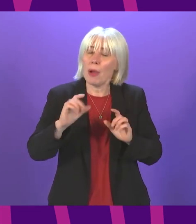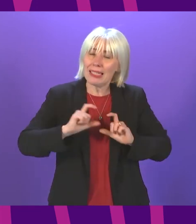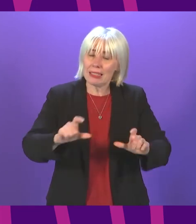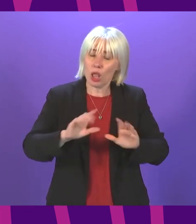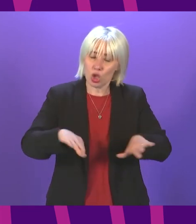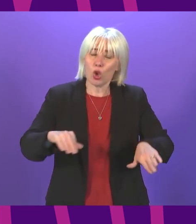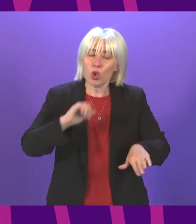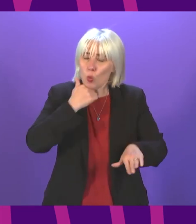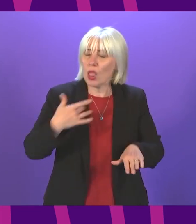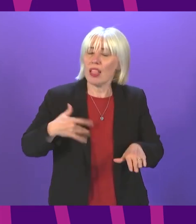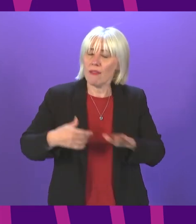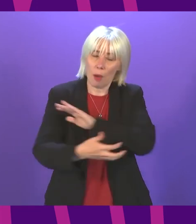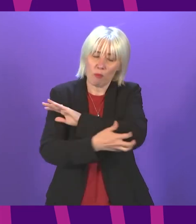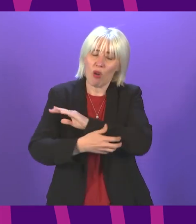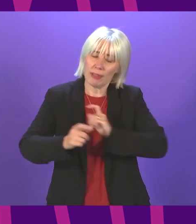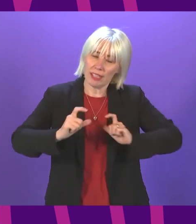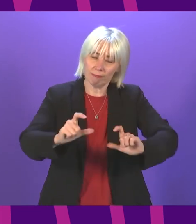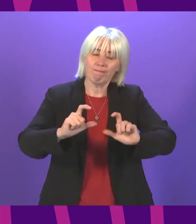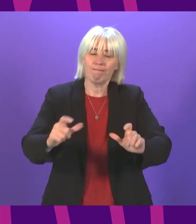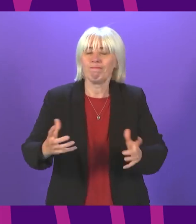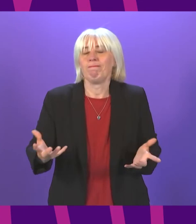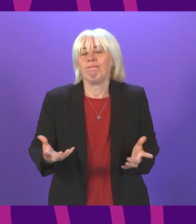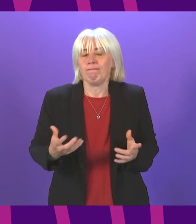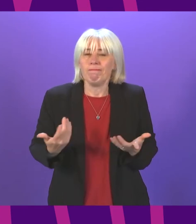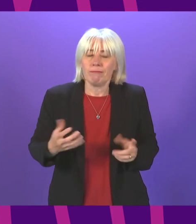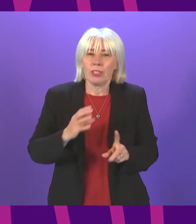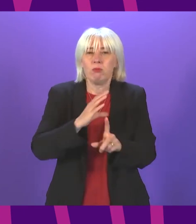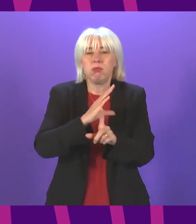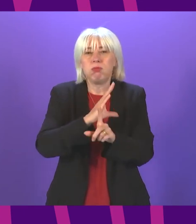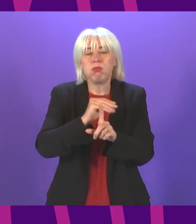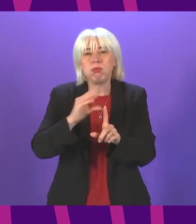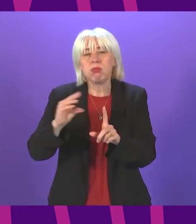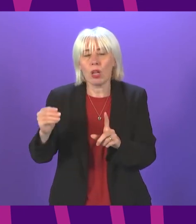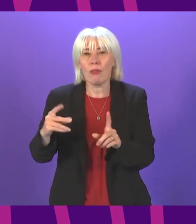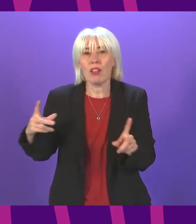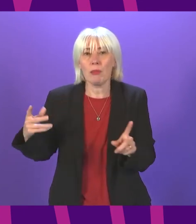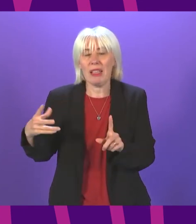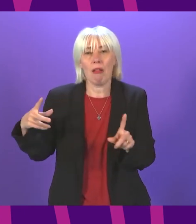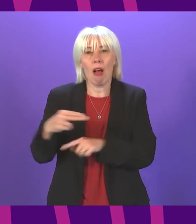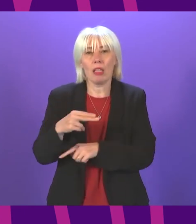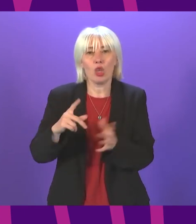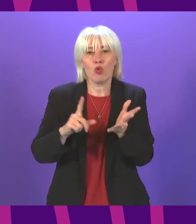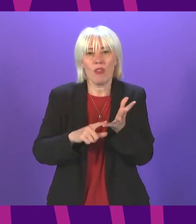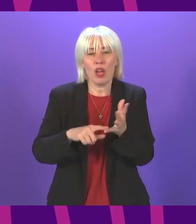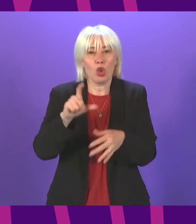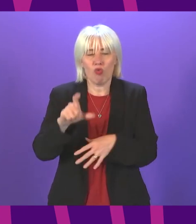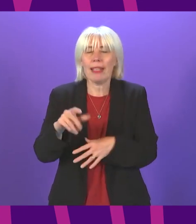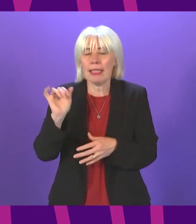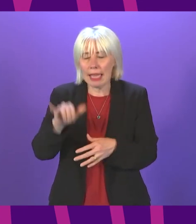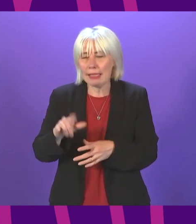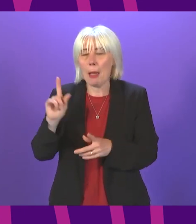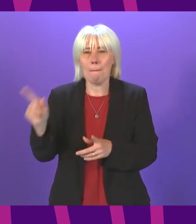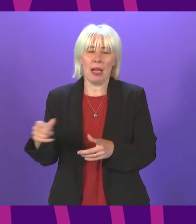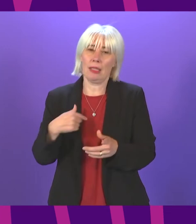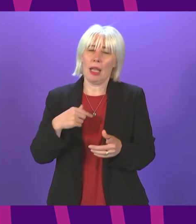poverty and exacerbated by the Tory government's dangerous cut to universal credit but we need to be clear that the pandemic